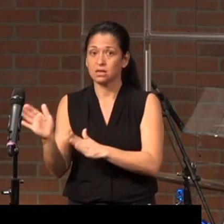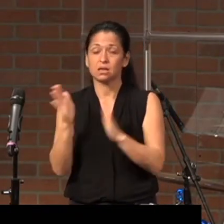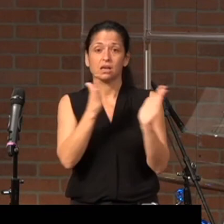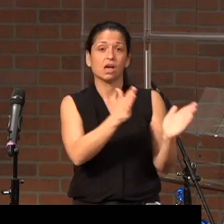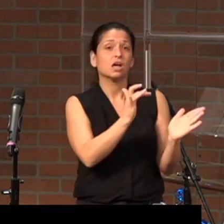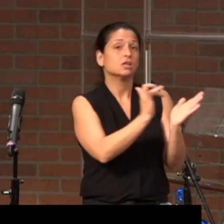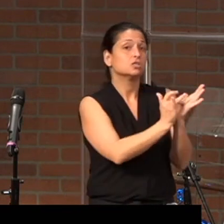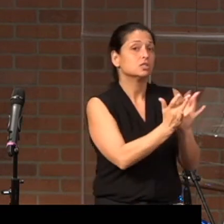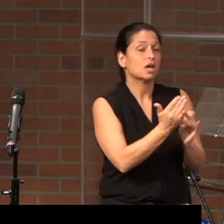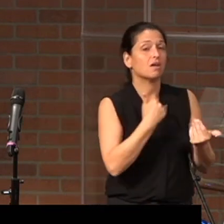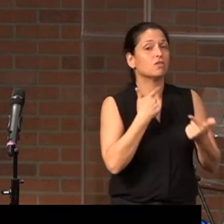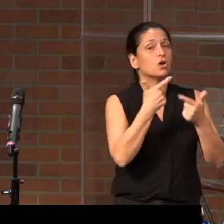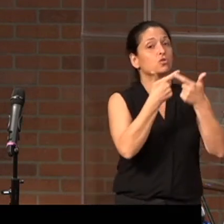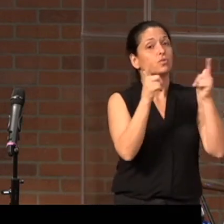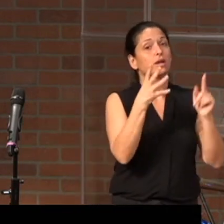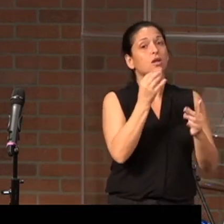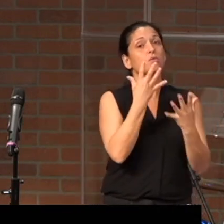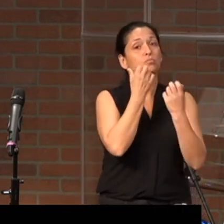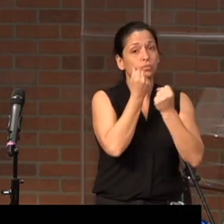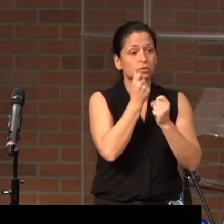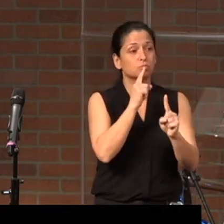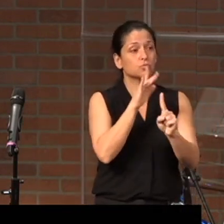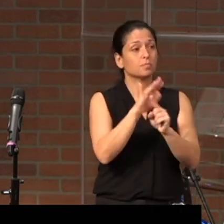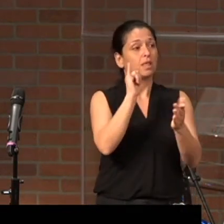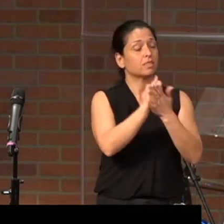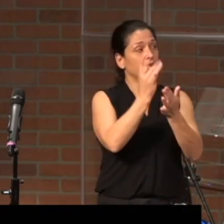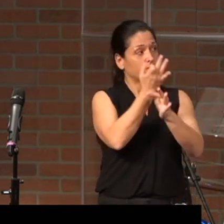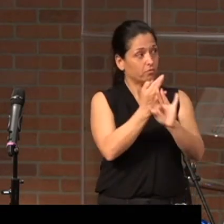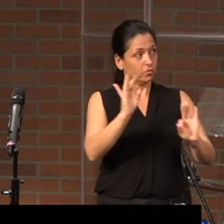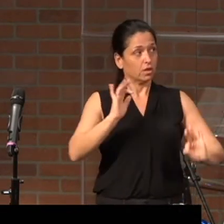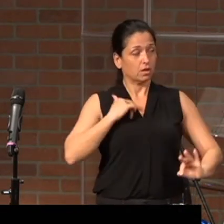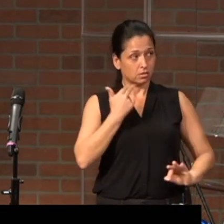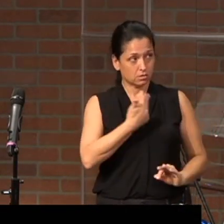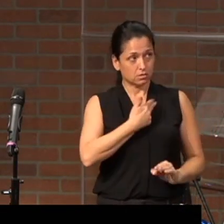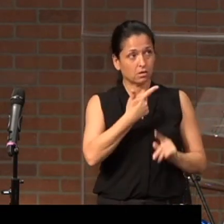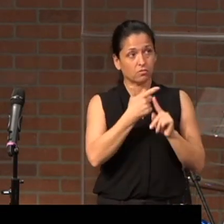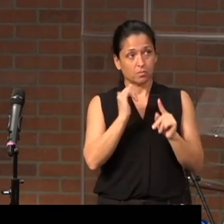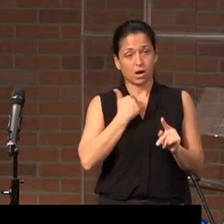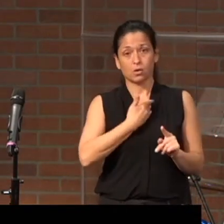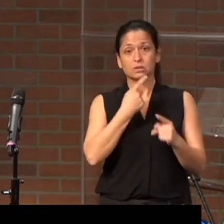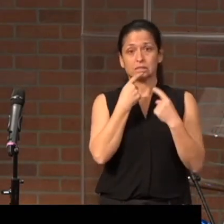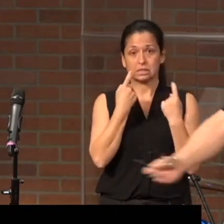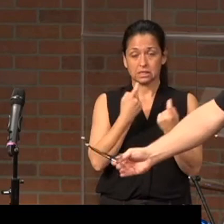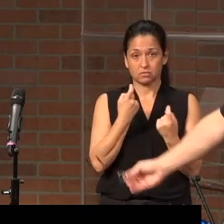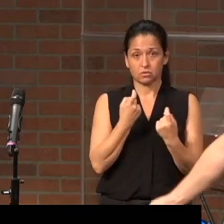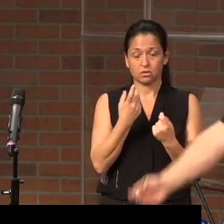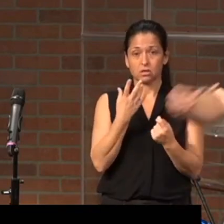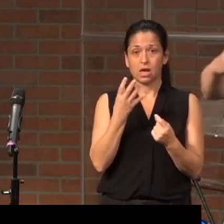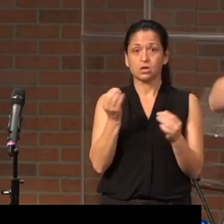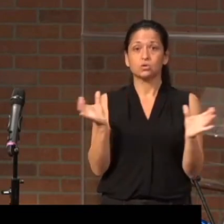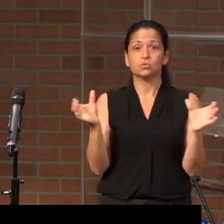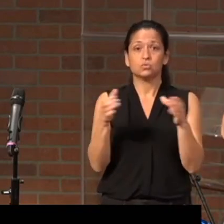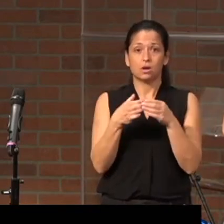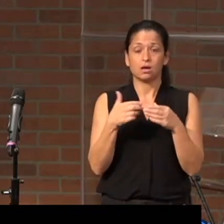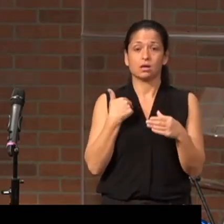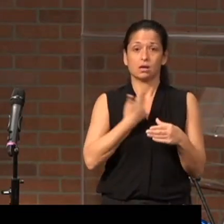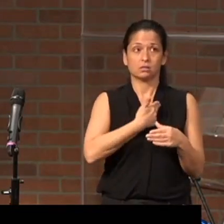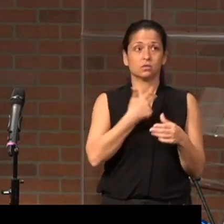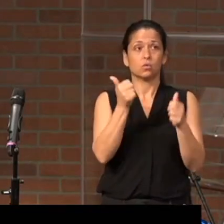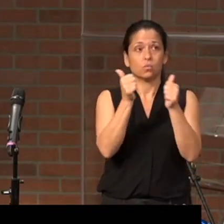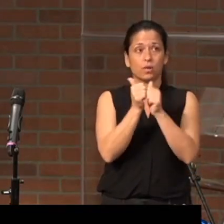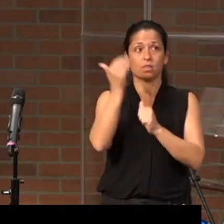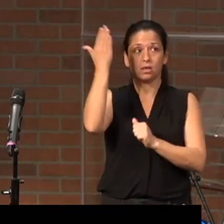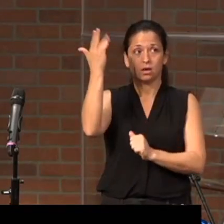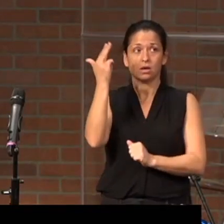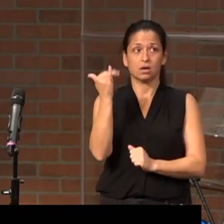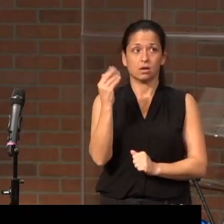precious promises that liberate us from our sinfulness and unite us with him.